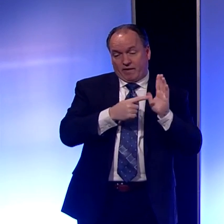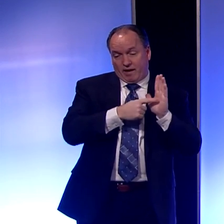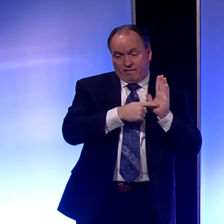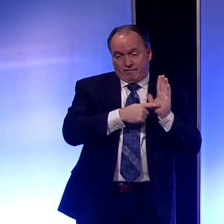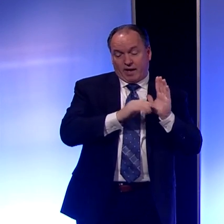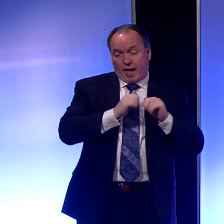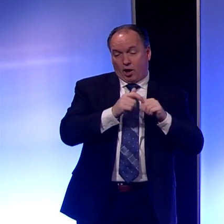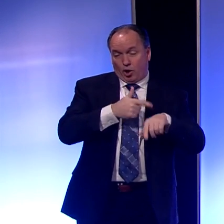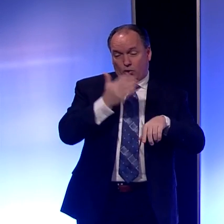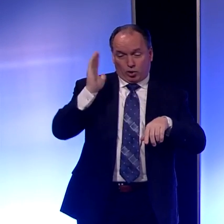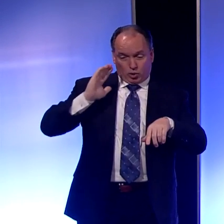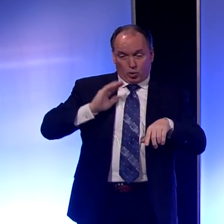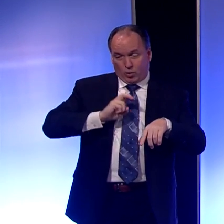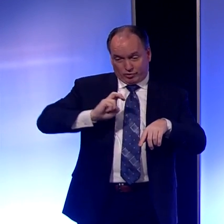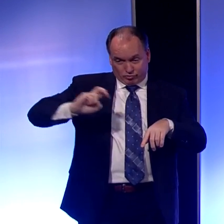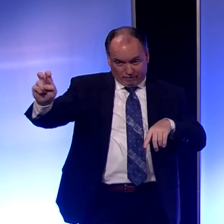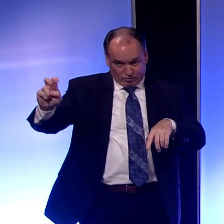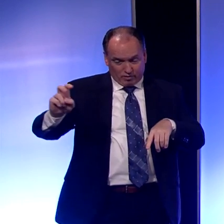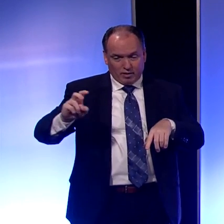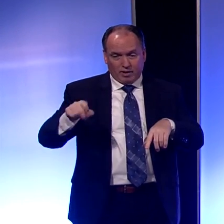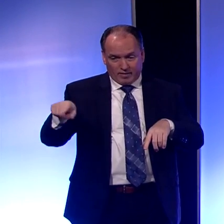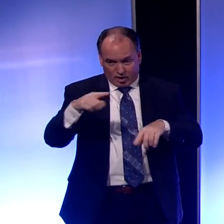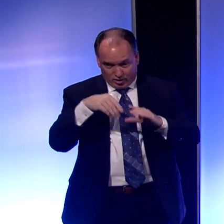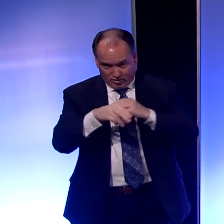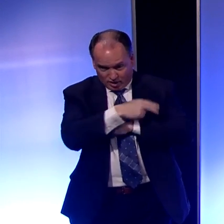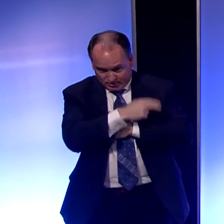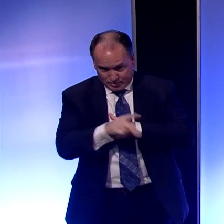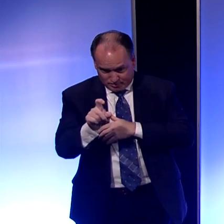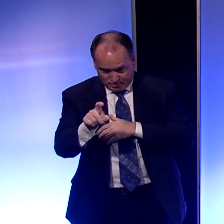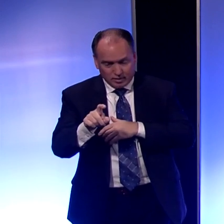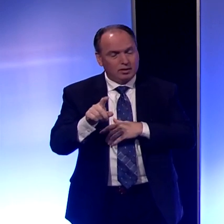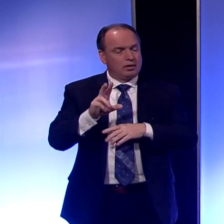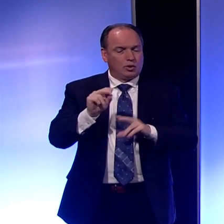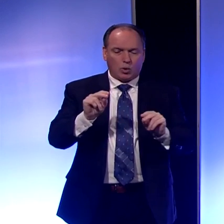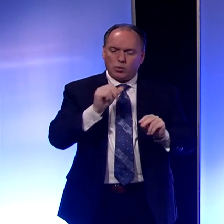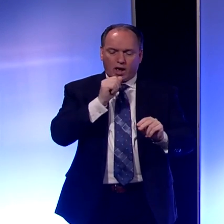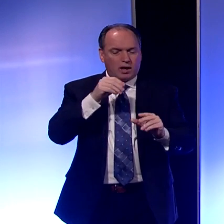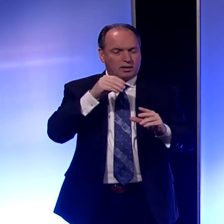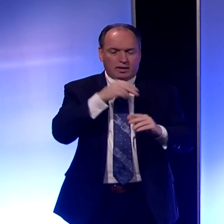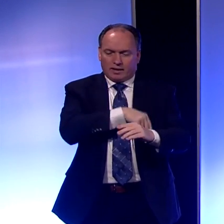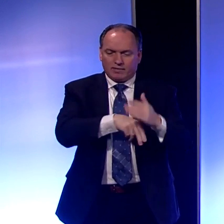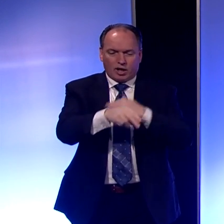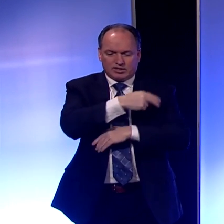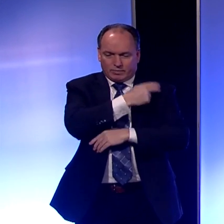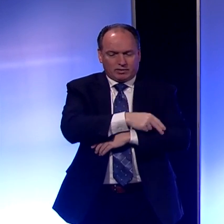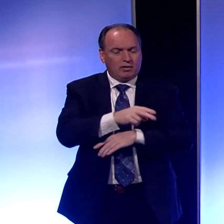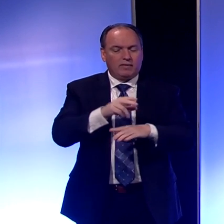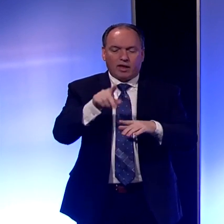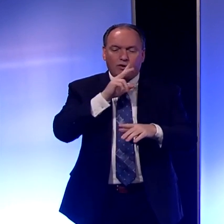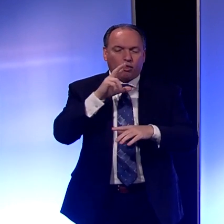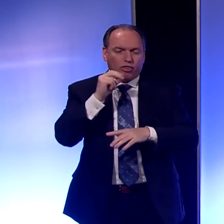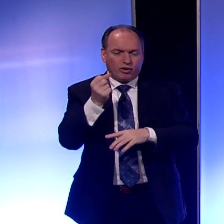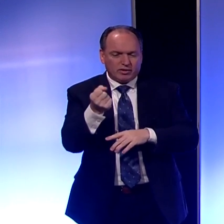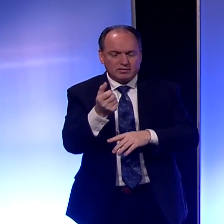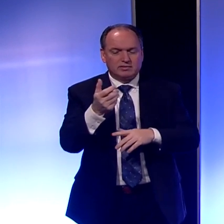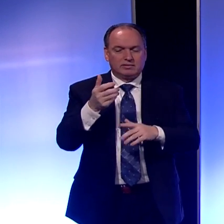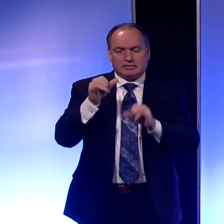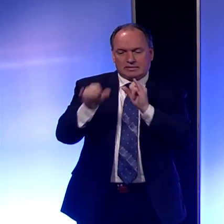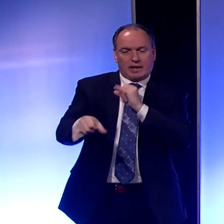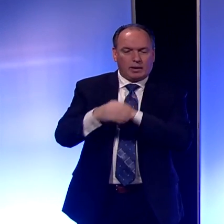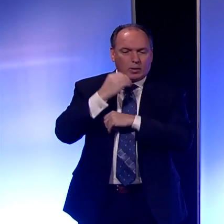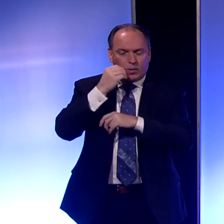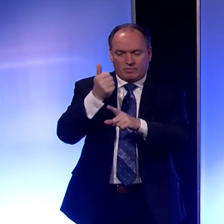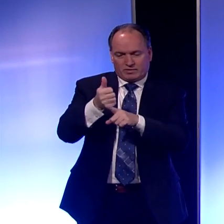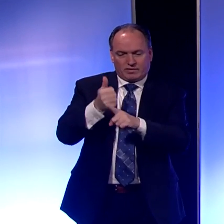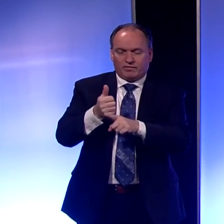ago did they travel and are they hospitalized? They are not hospitalized. They are in their 30s. They are convalescing at home.